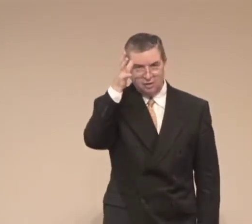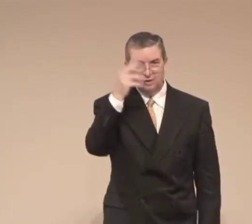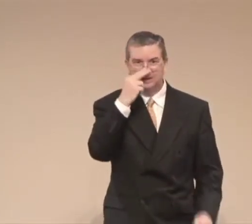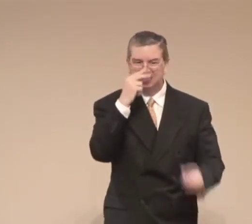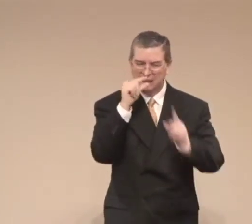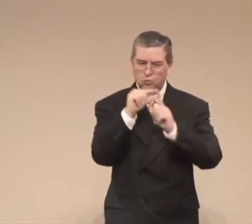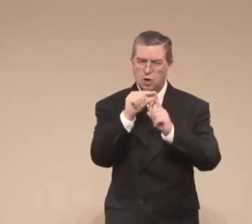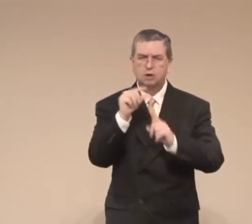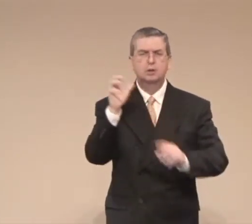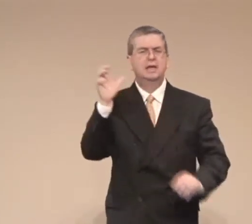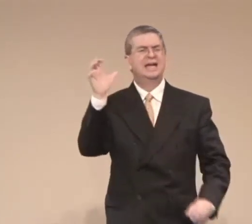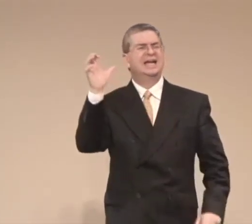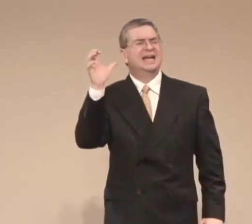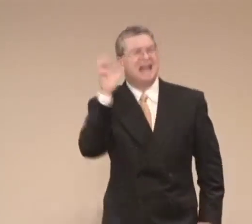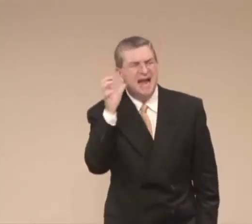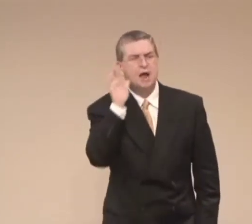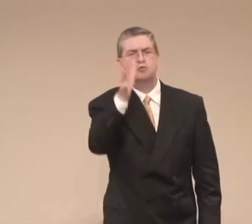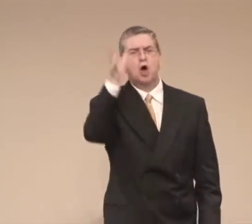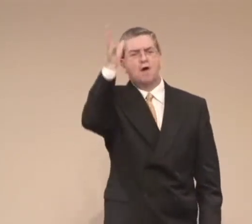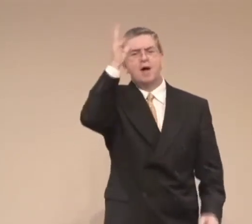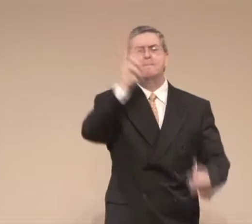And it says, hearken unto thy father